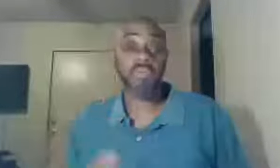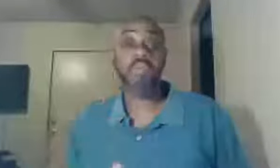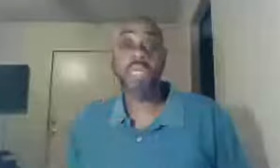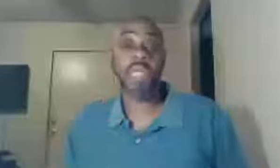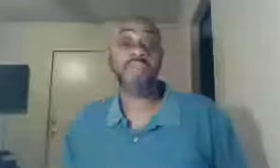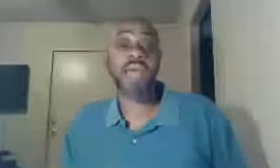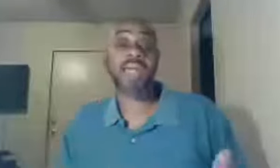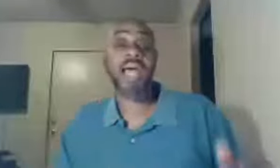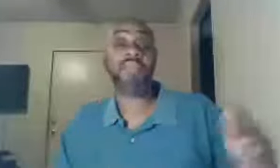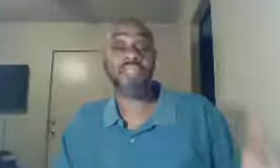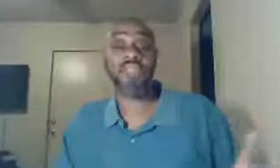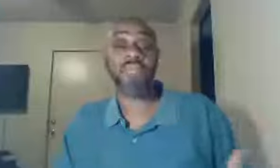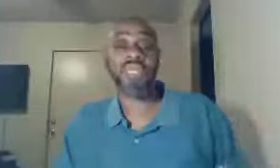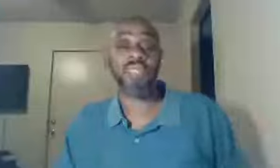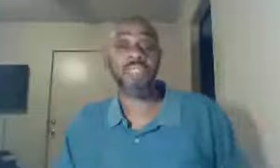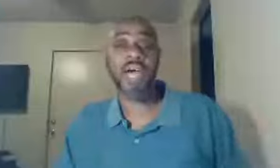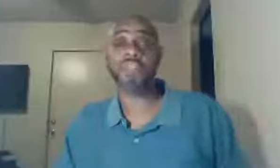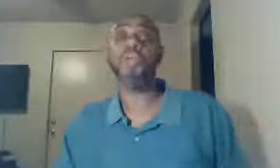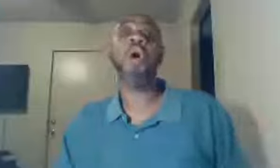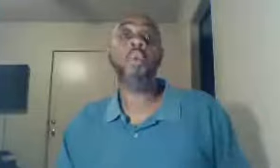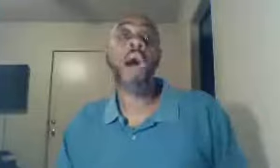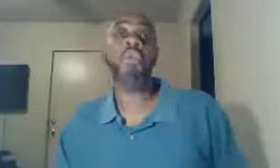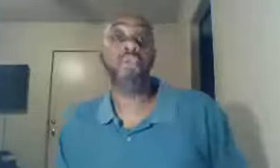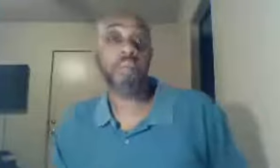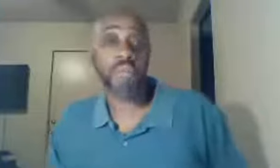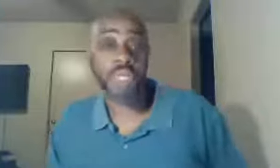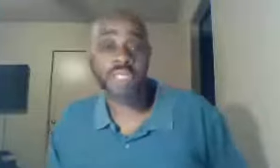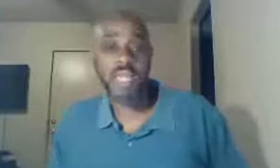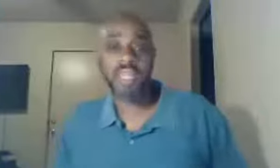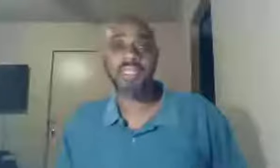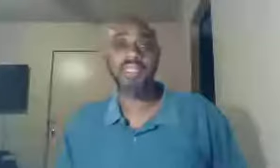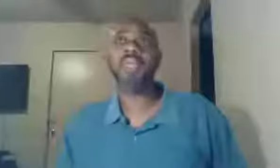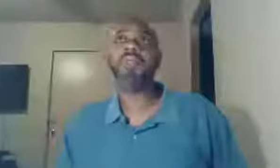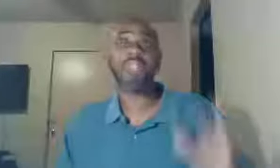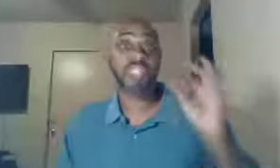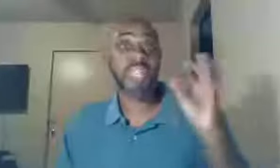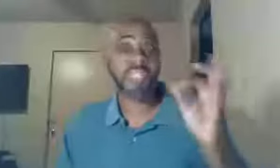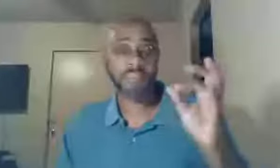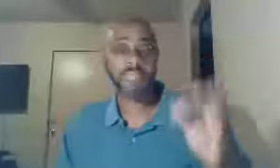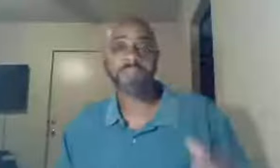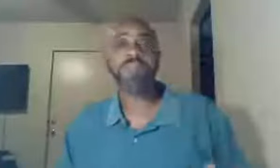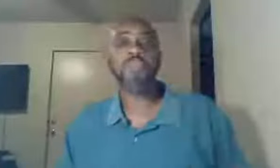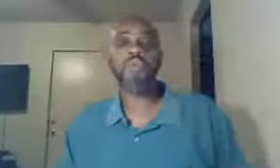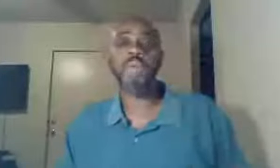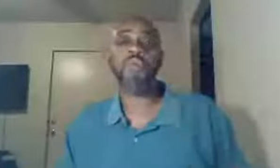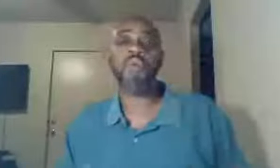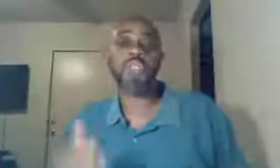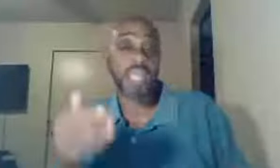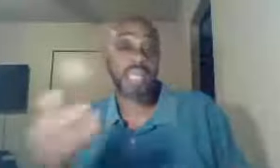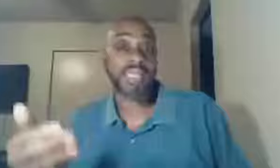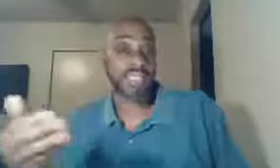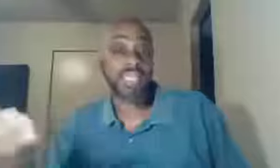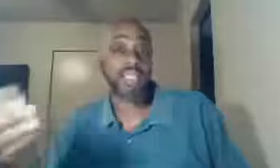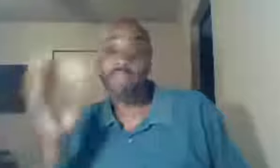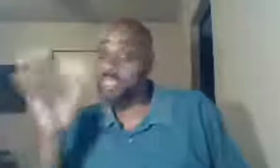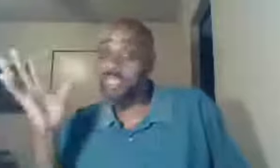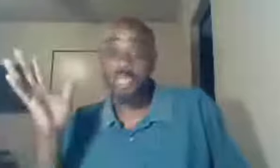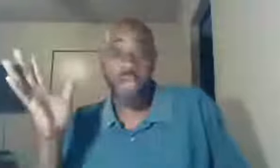you hear that kind of stuff, being discussed, while you appreciate, the sentiment, you may want to take it, as a teacher, I'm just encouraging,